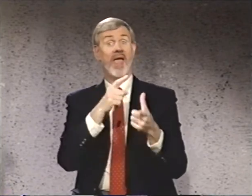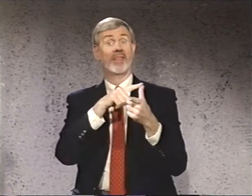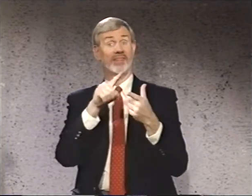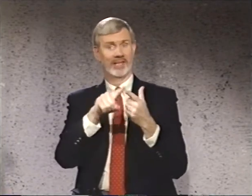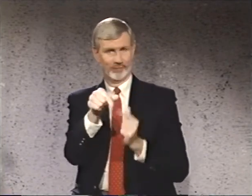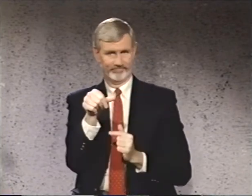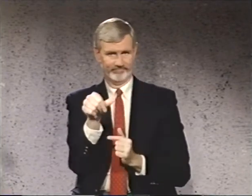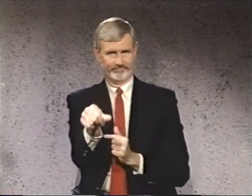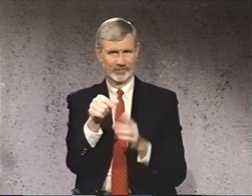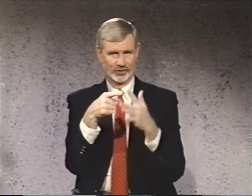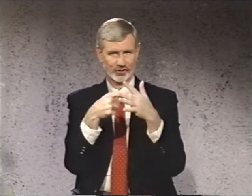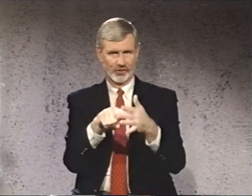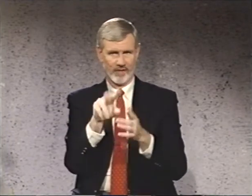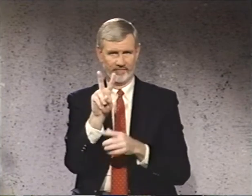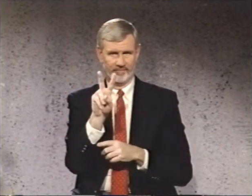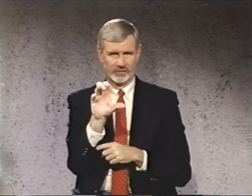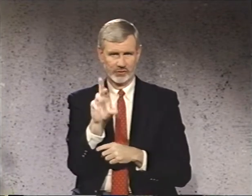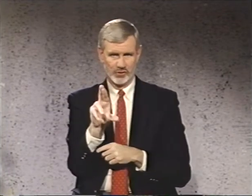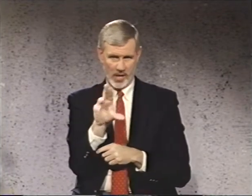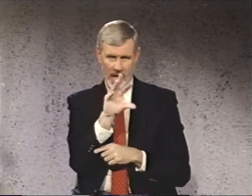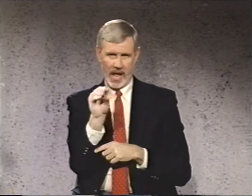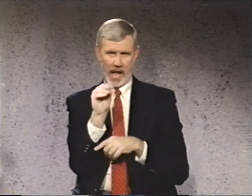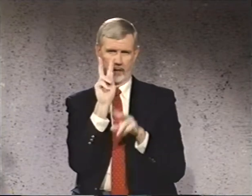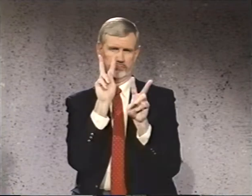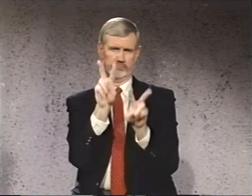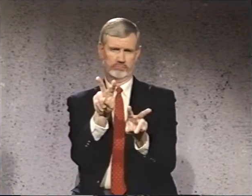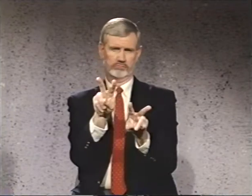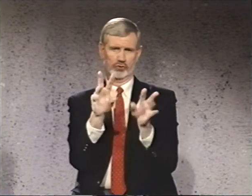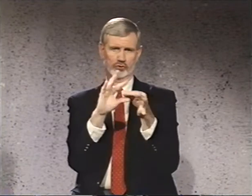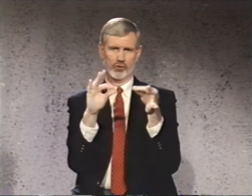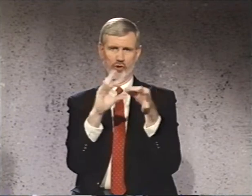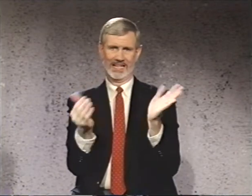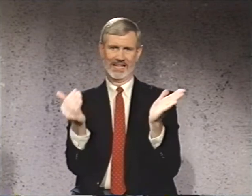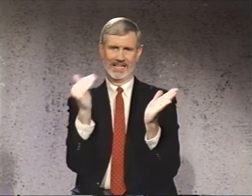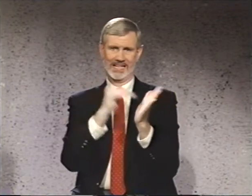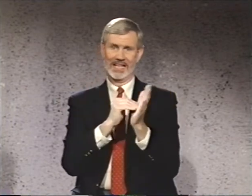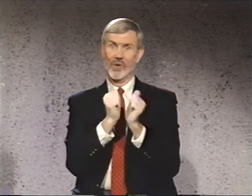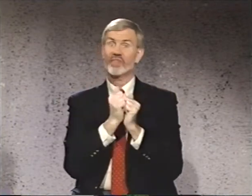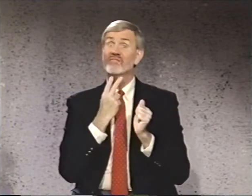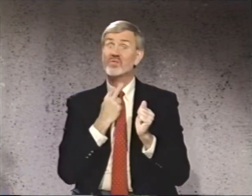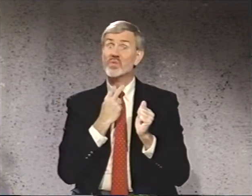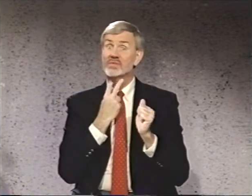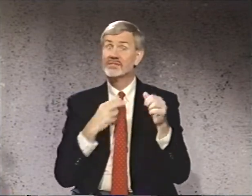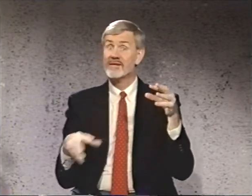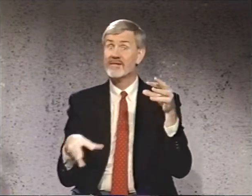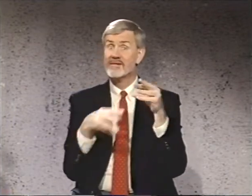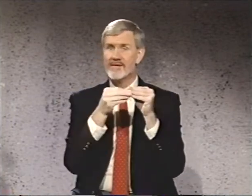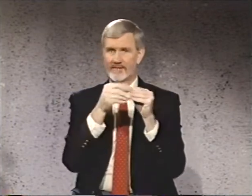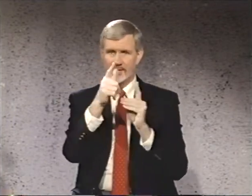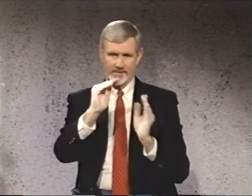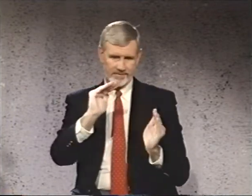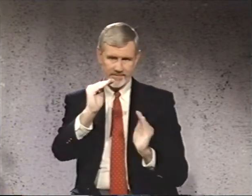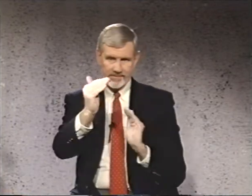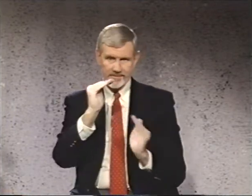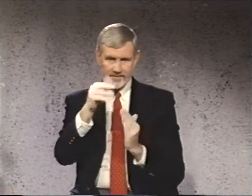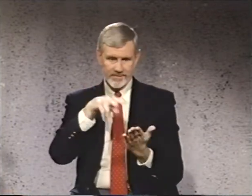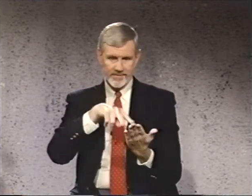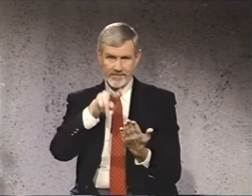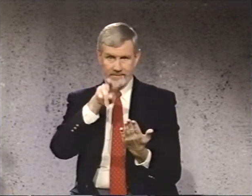Then start the VCR and view the story again with voice added to check your